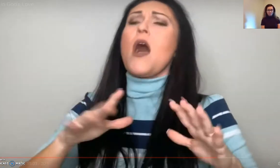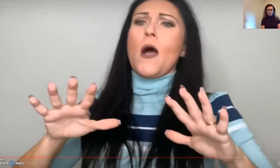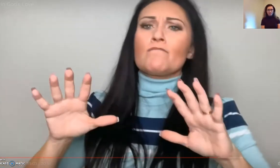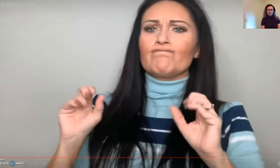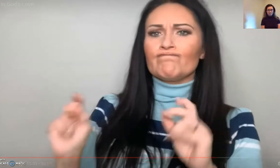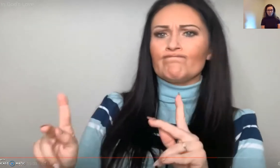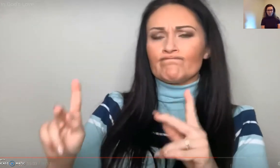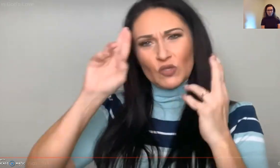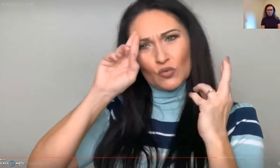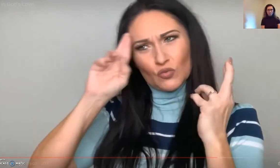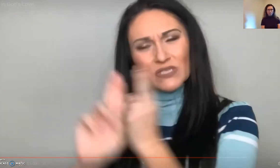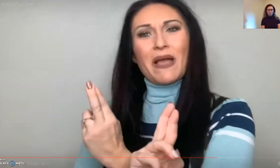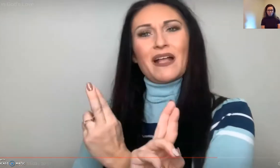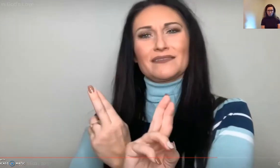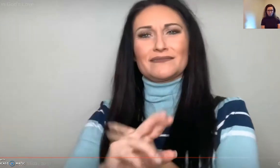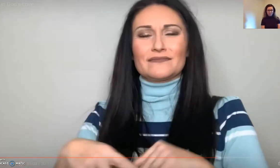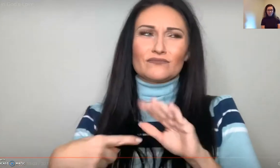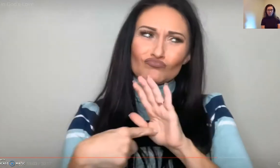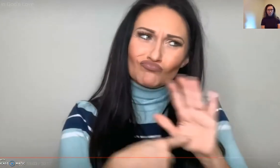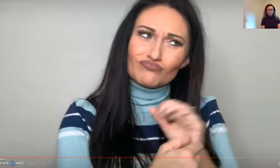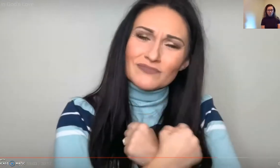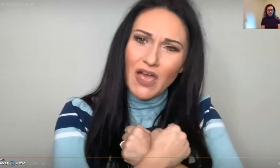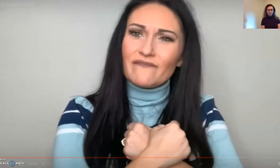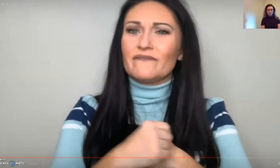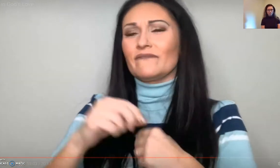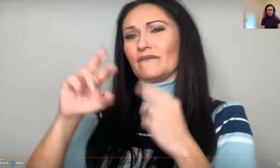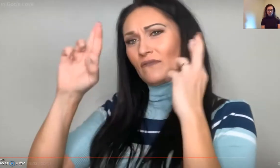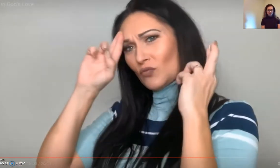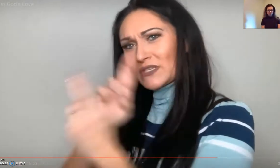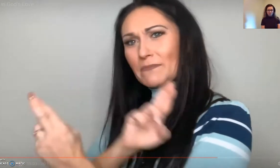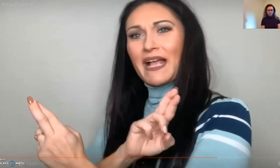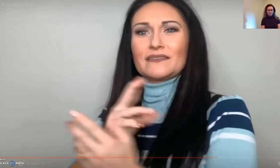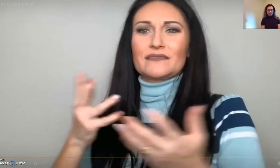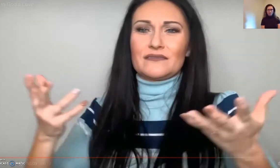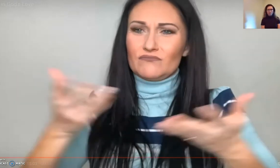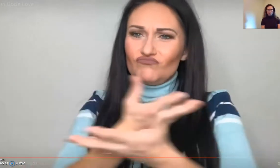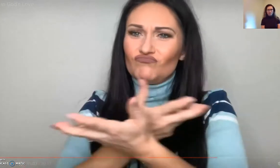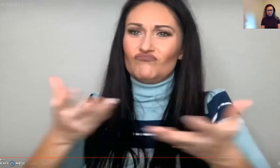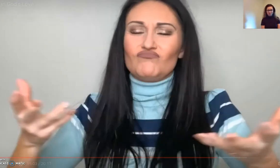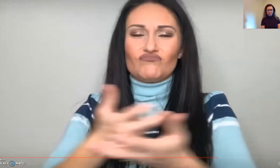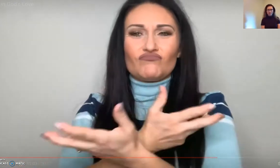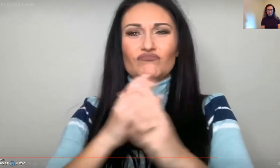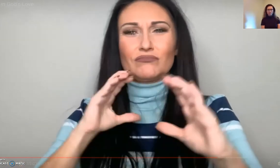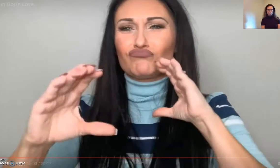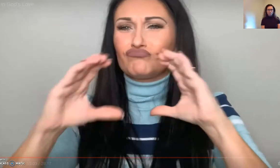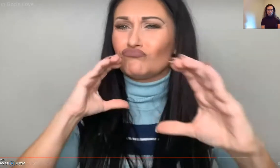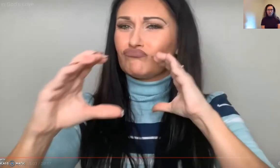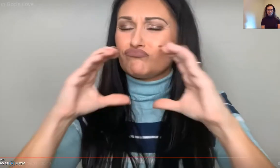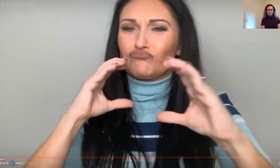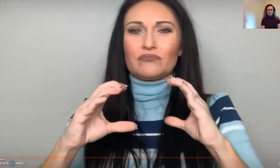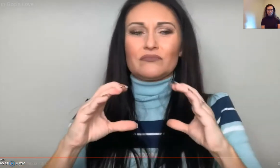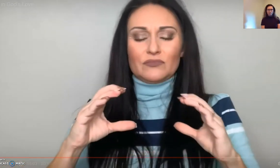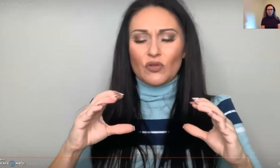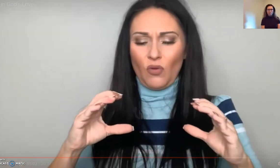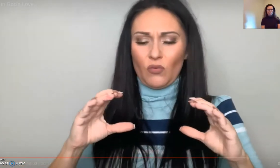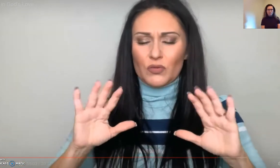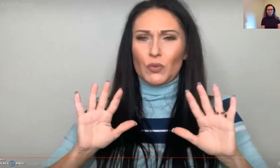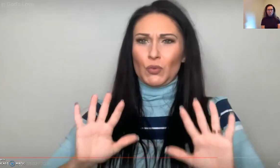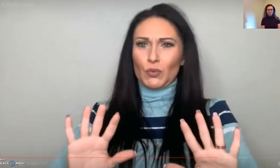to discuss. And tomorrow, take a little break and show respect and love and share that between. Communication is